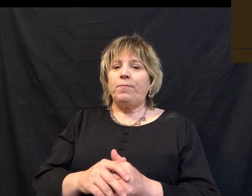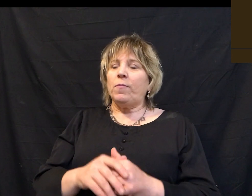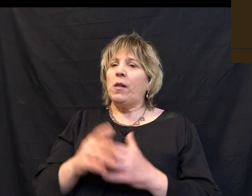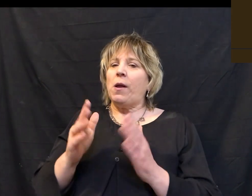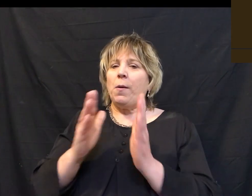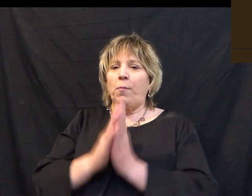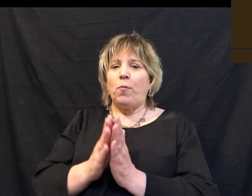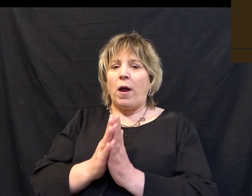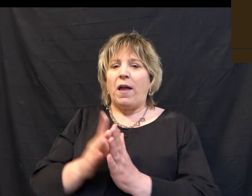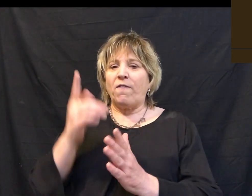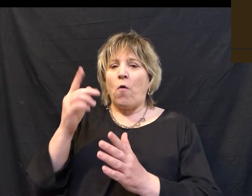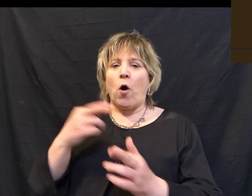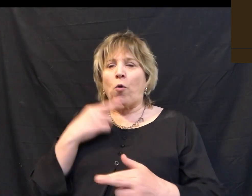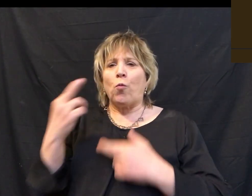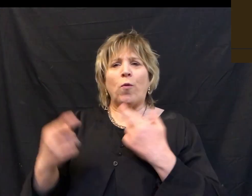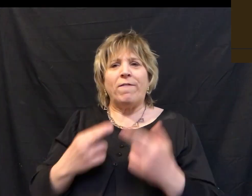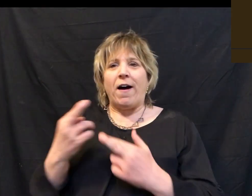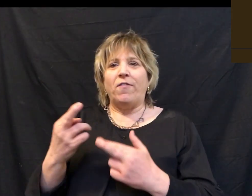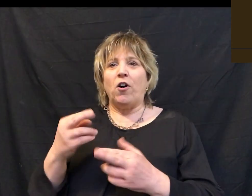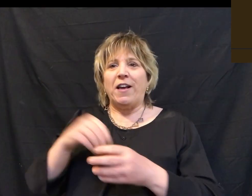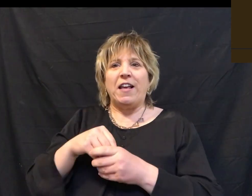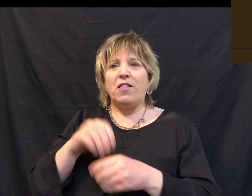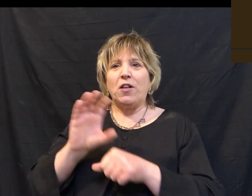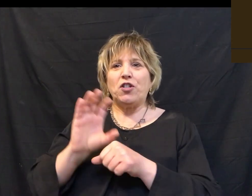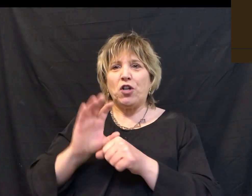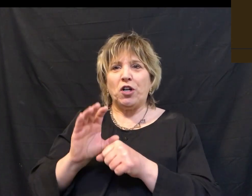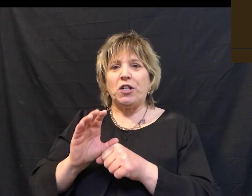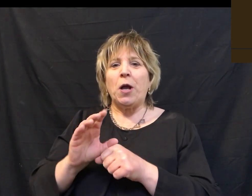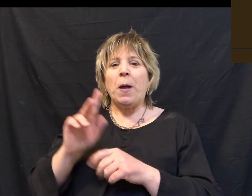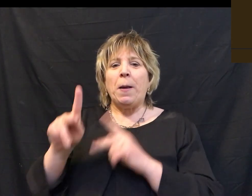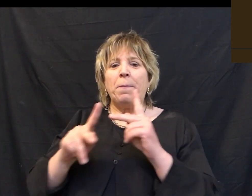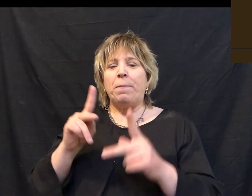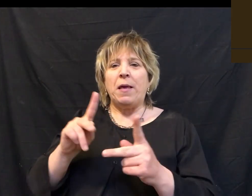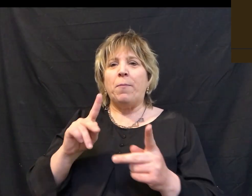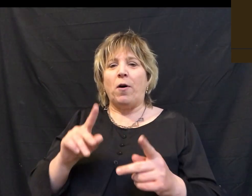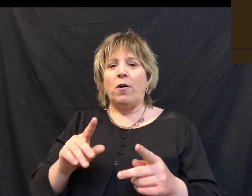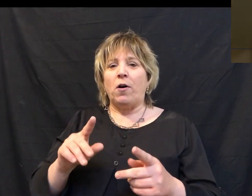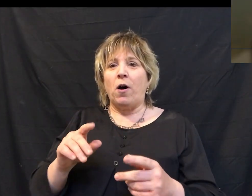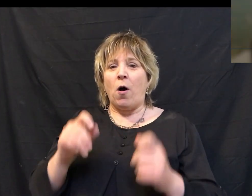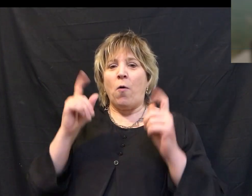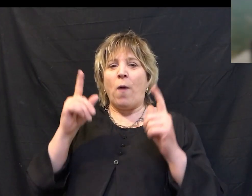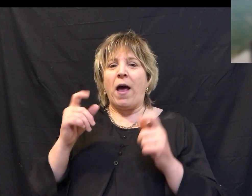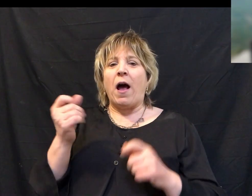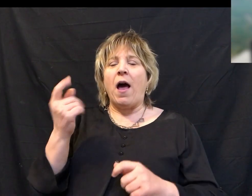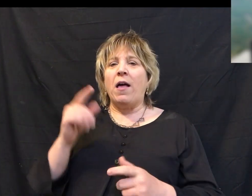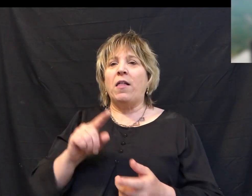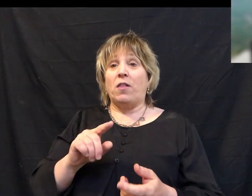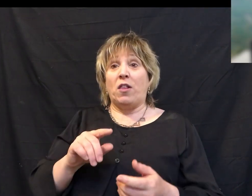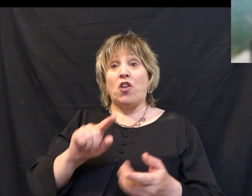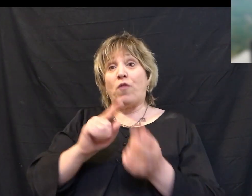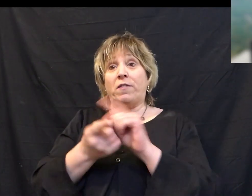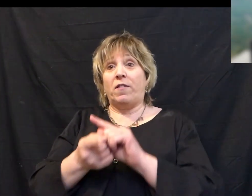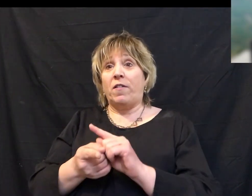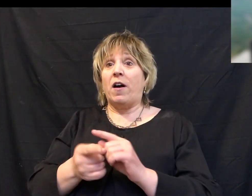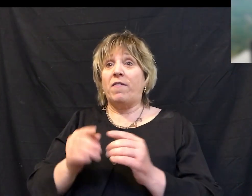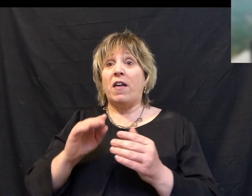prayer canopy, praying for revival in the church, an awakening of the loss, transformation of our communities. And then